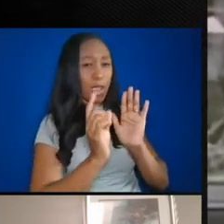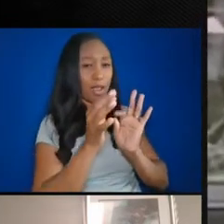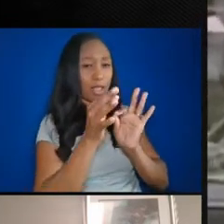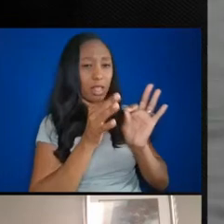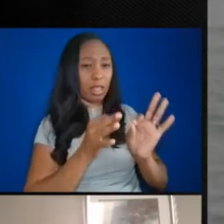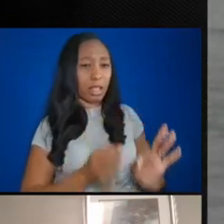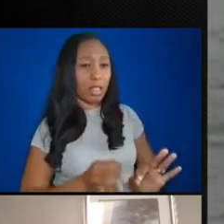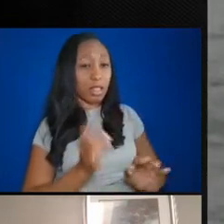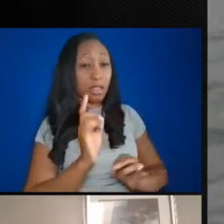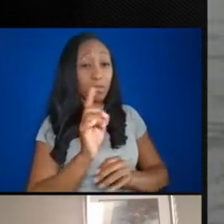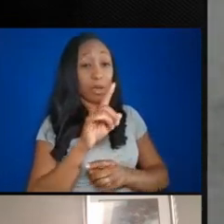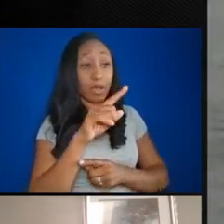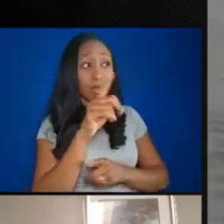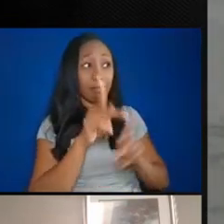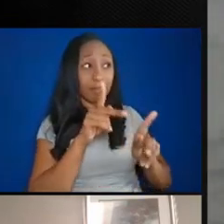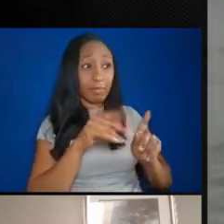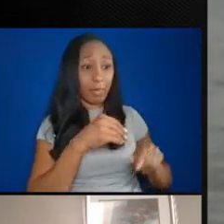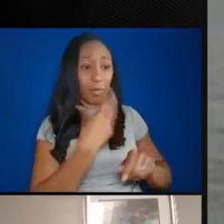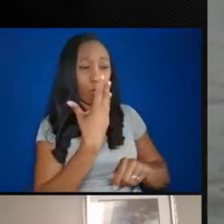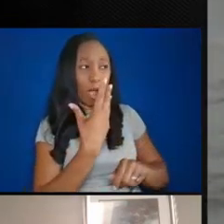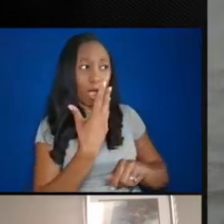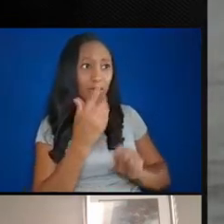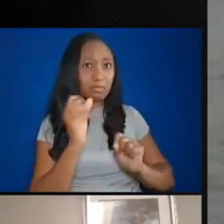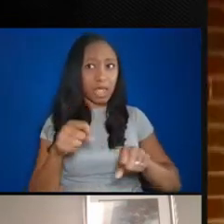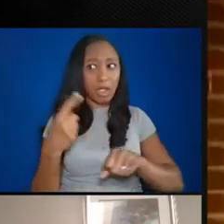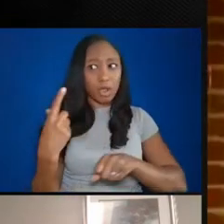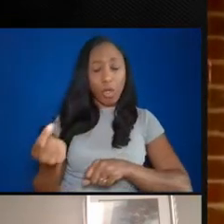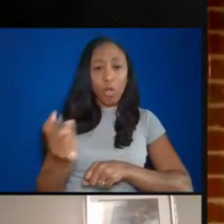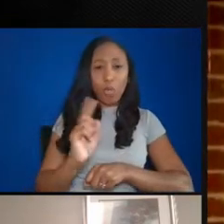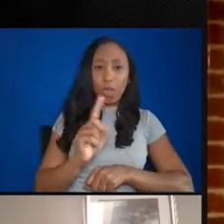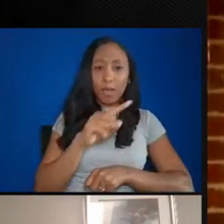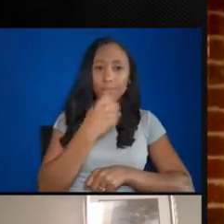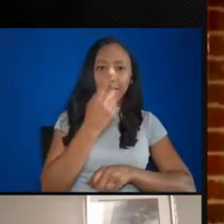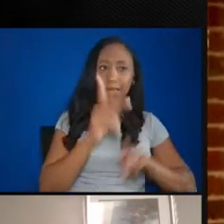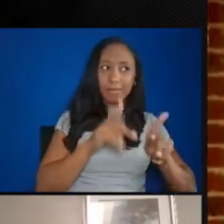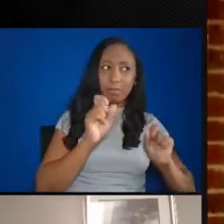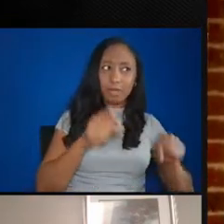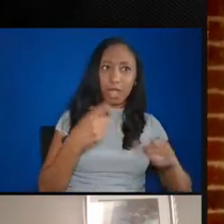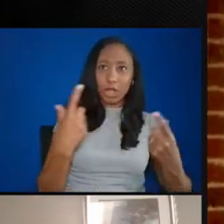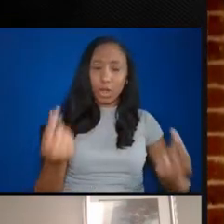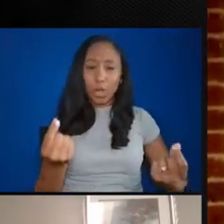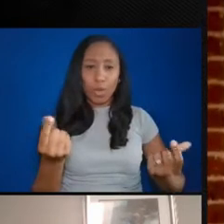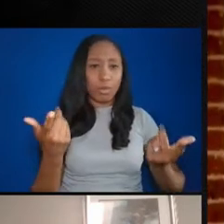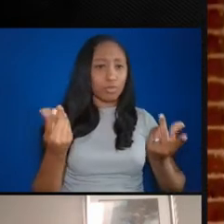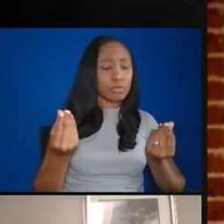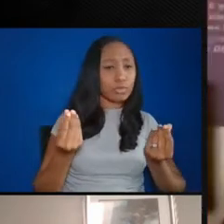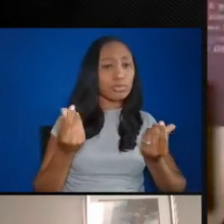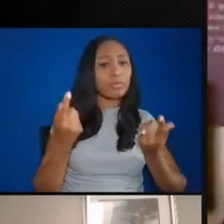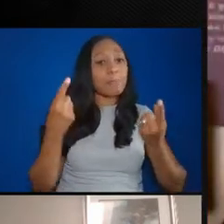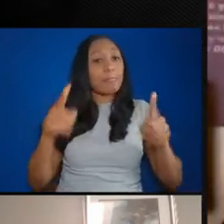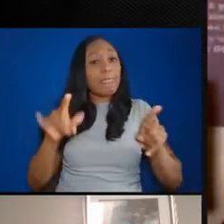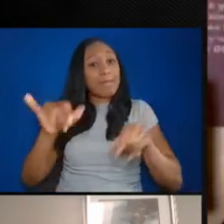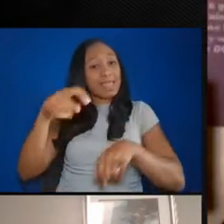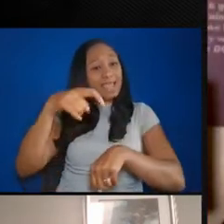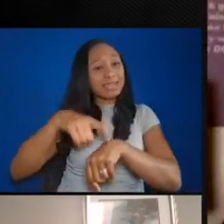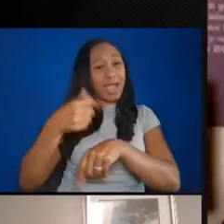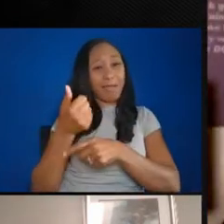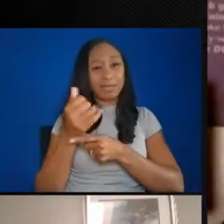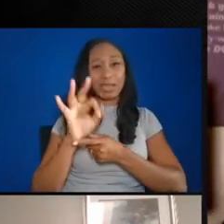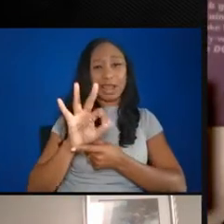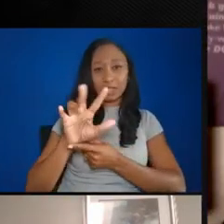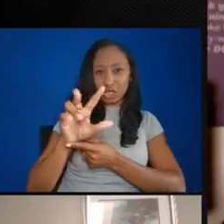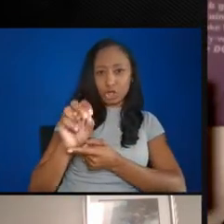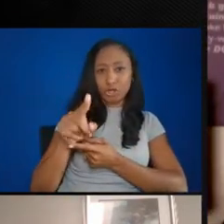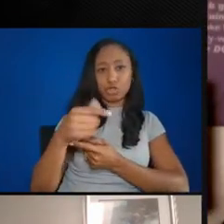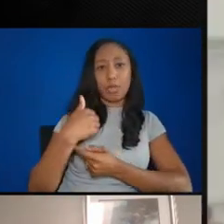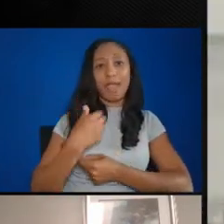Well, Cars and Sparrows Beach were one of those places. Here was the 1930s. You had two African American females